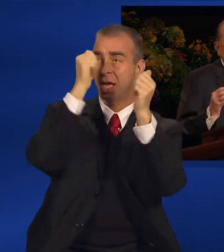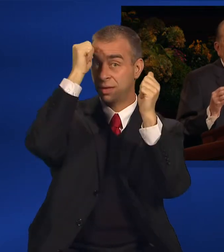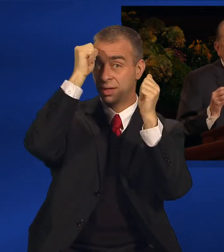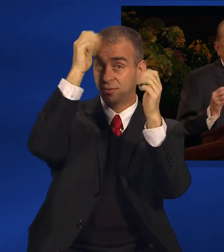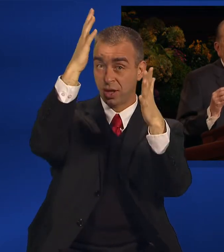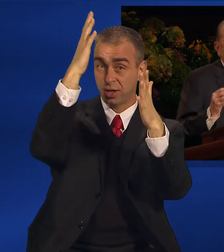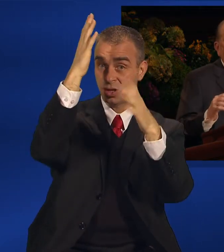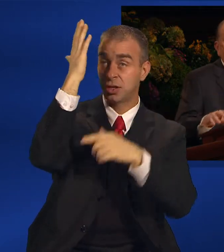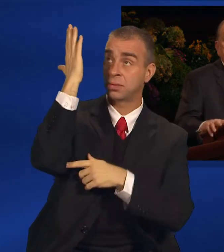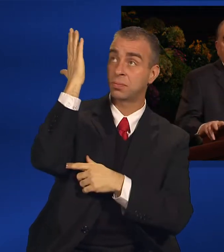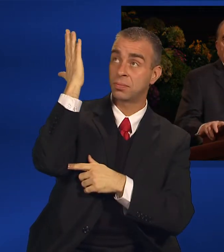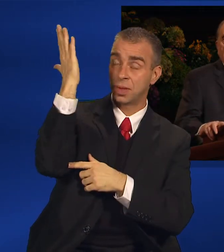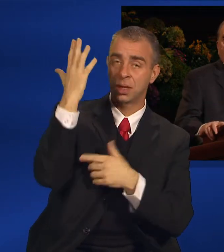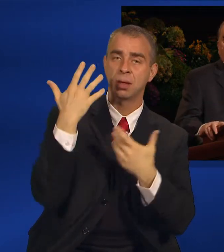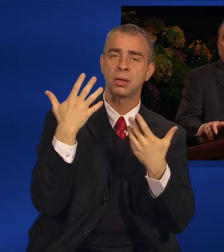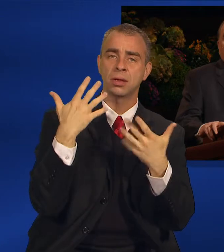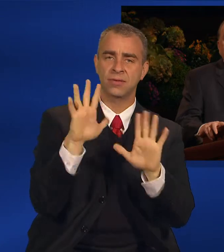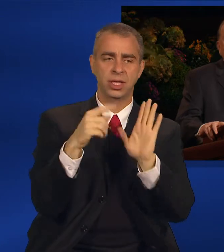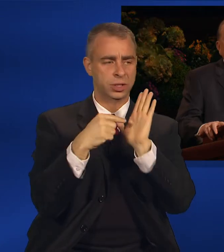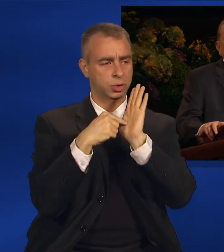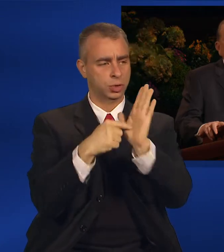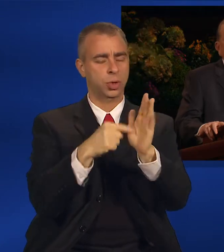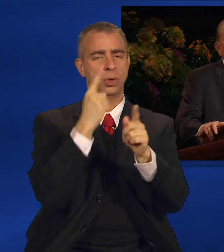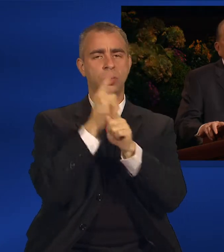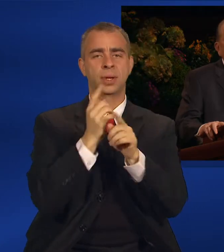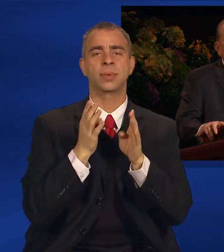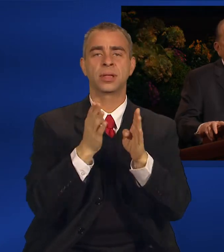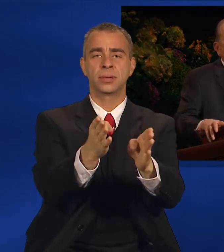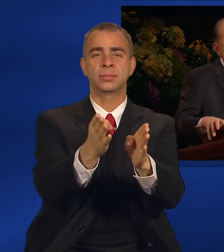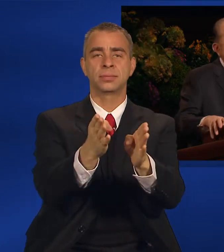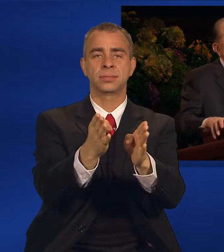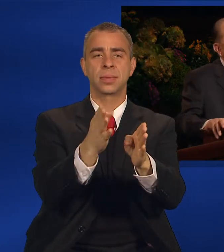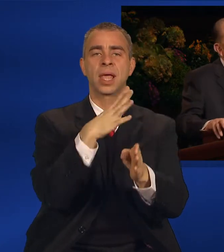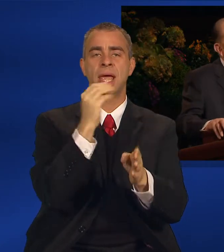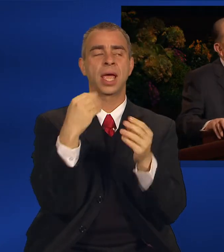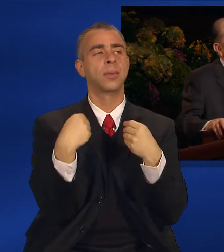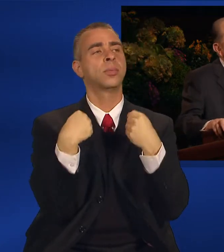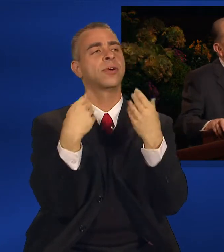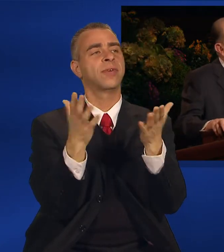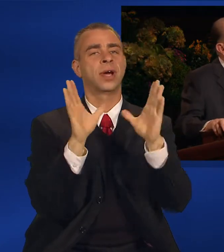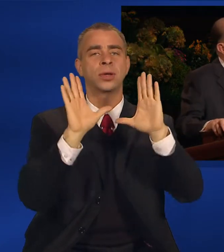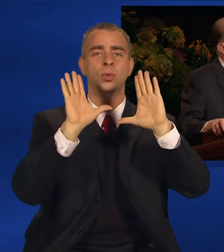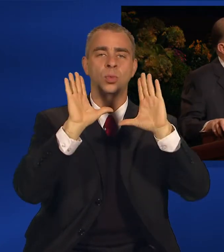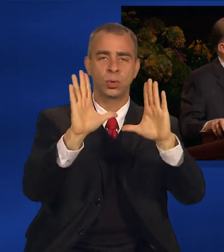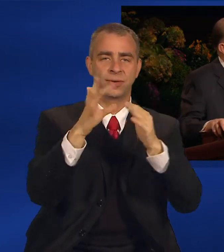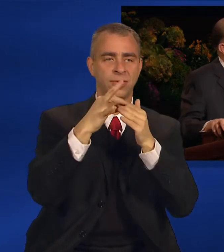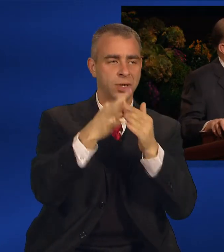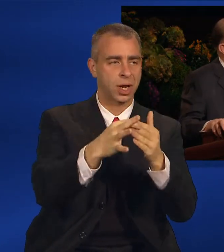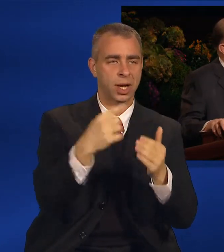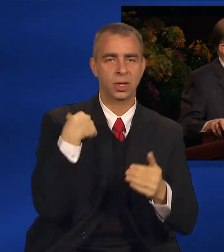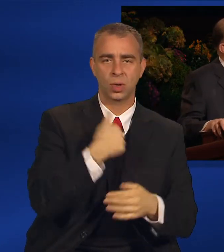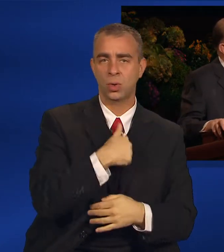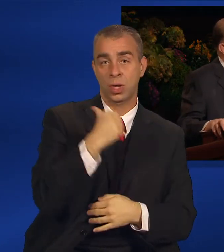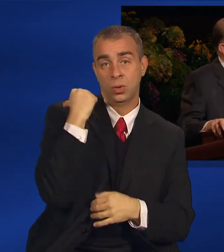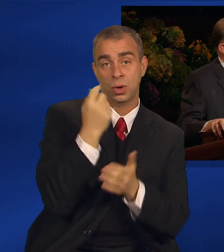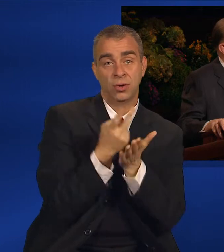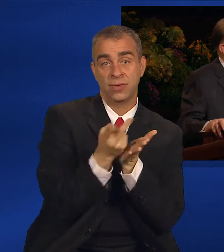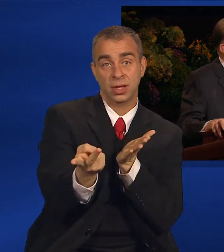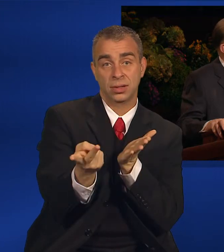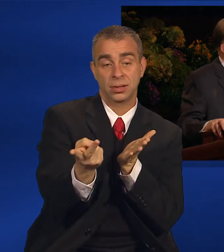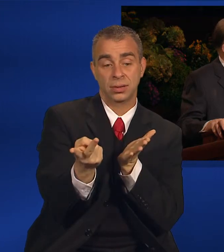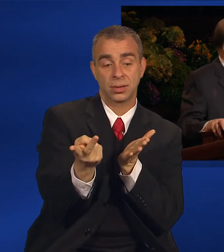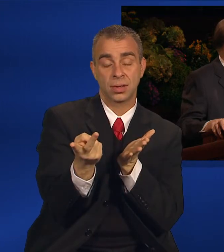Father has plotted our course and provided an unfailing guide, even